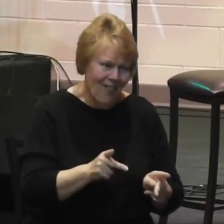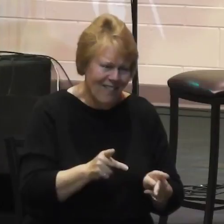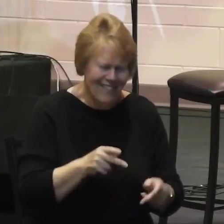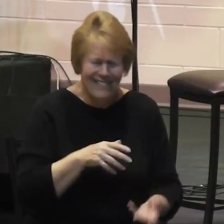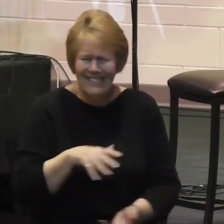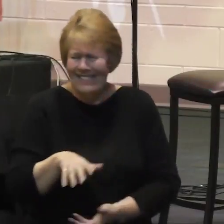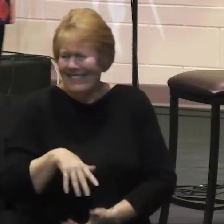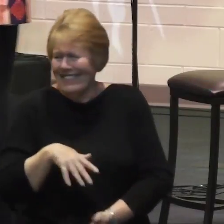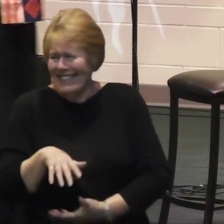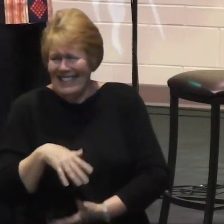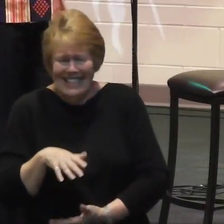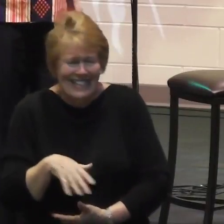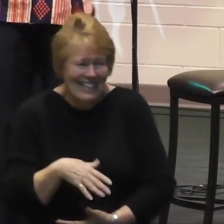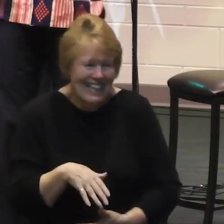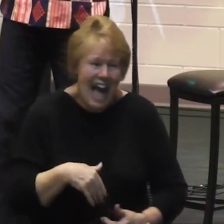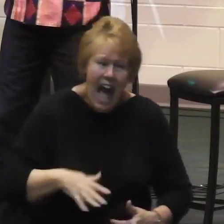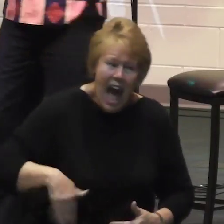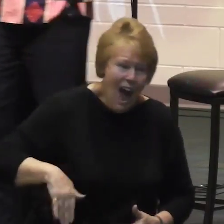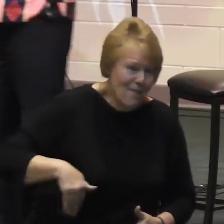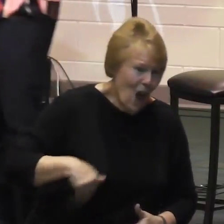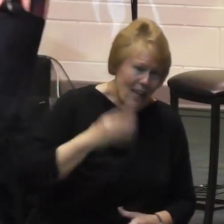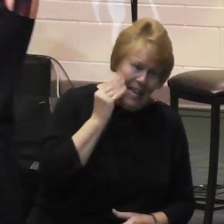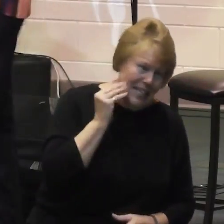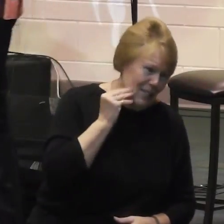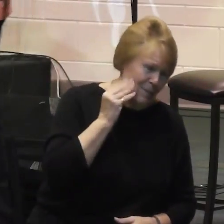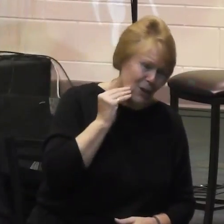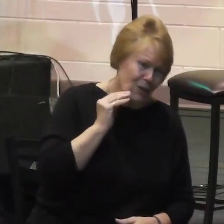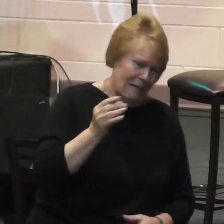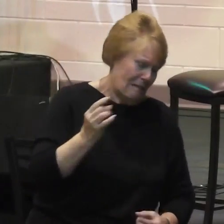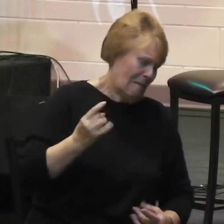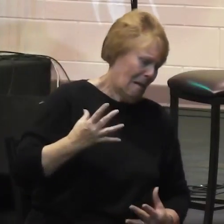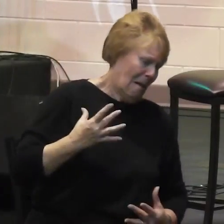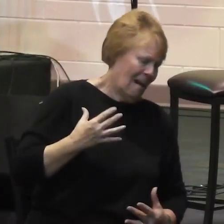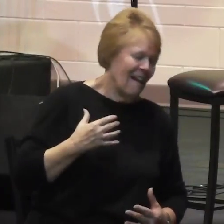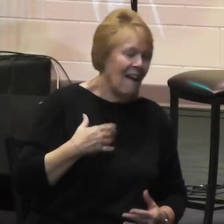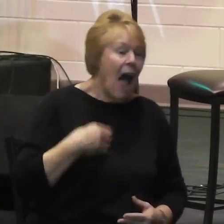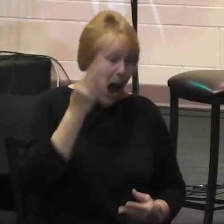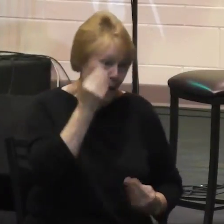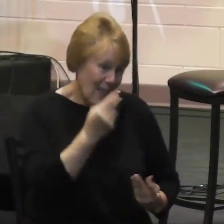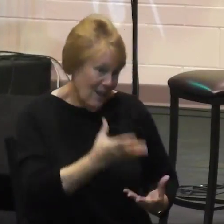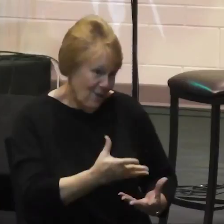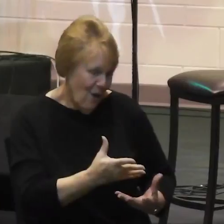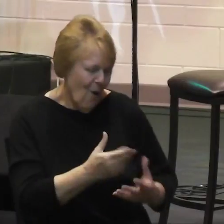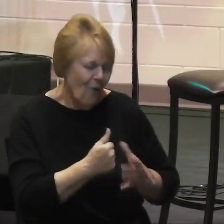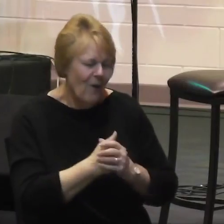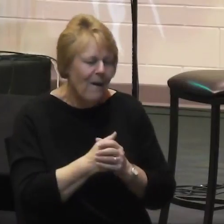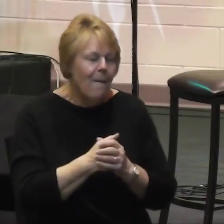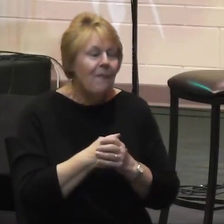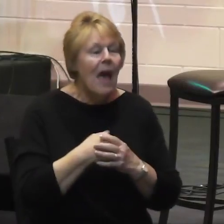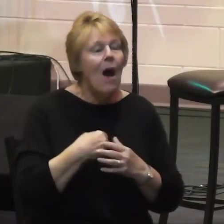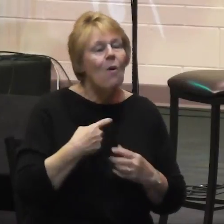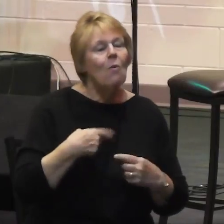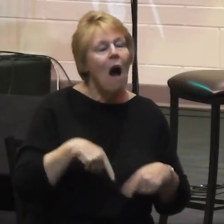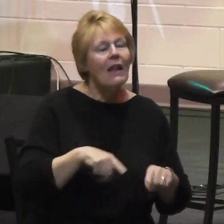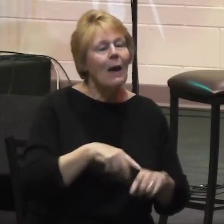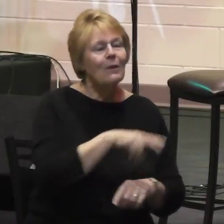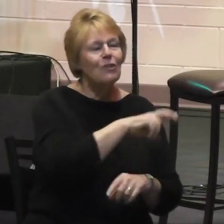I haven't had a nasty experience. I'll tell you that I was concerned when I was coming out here. Because what we see